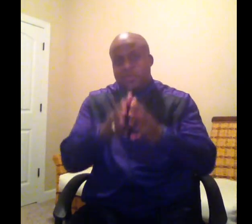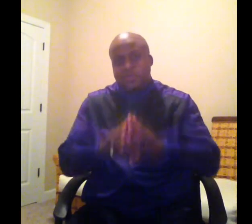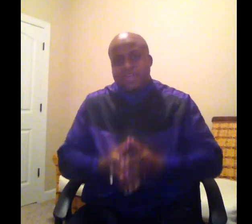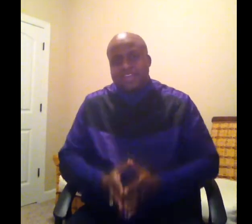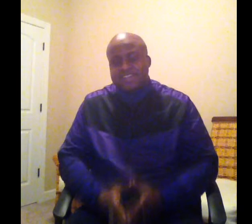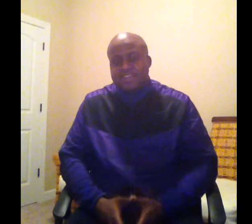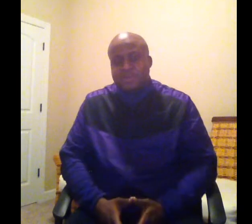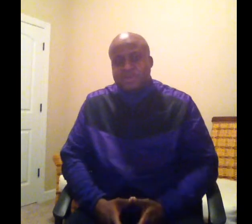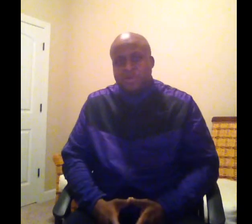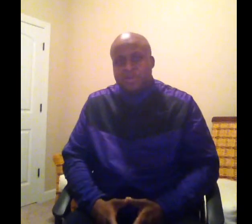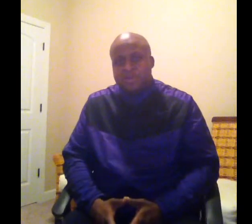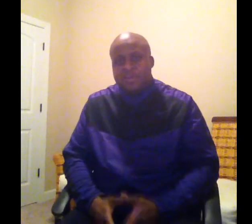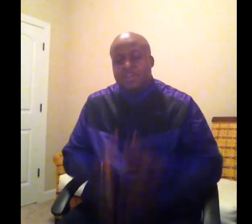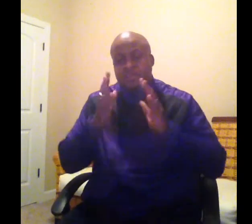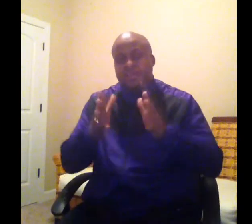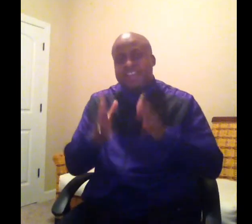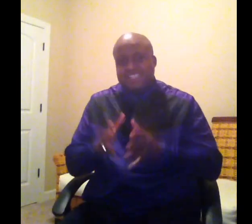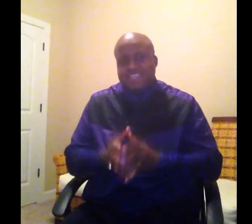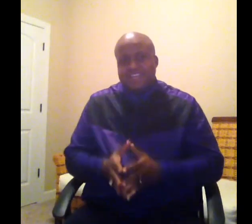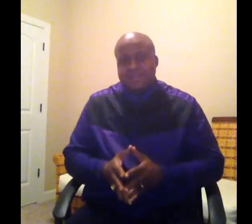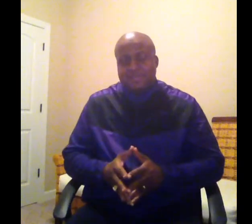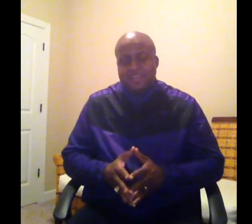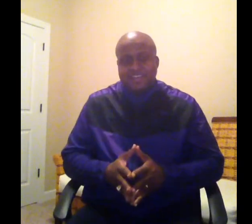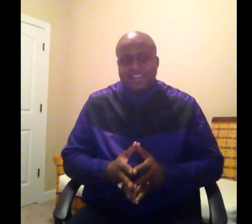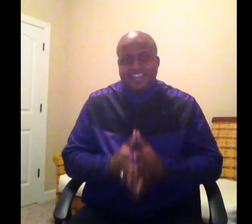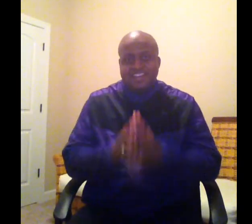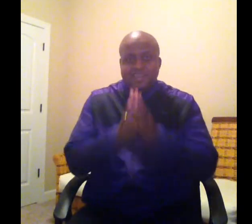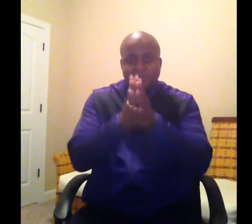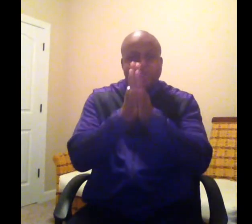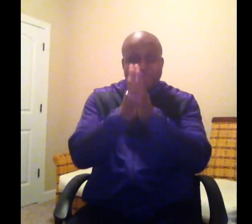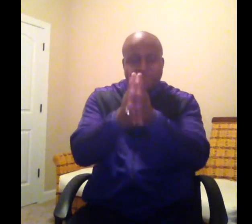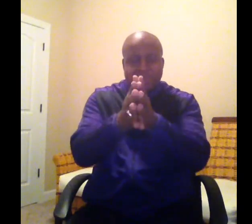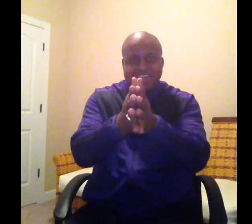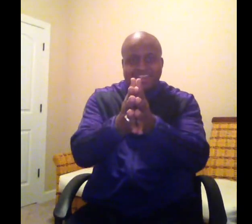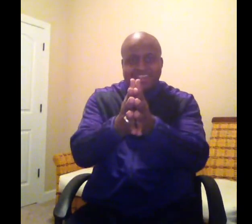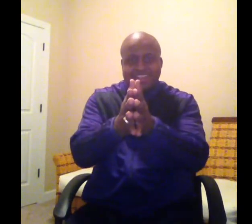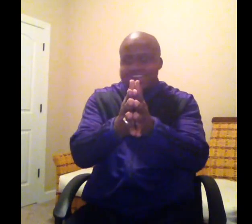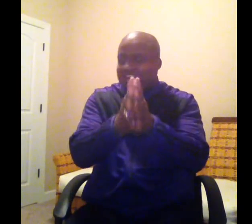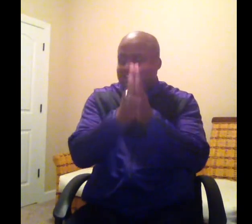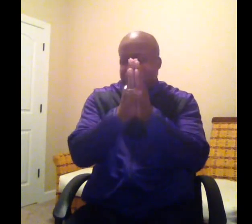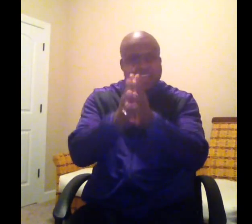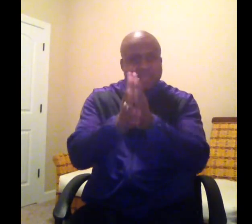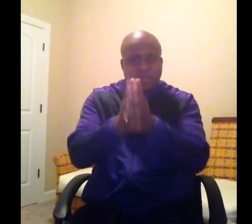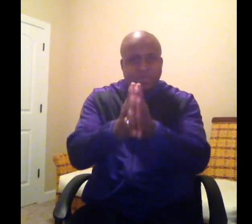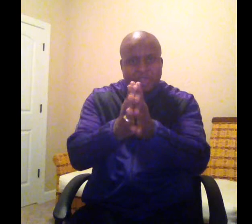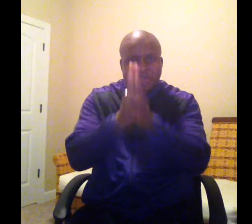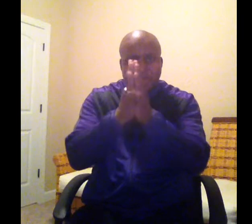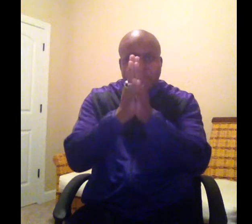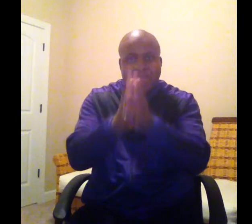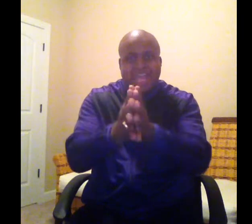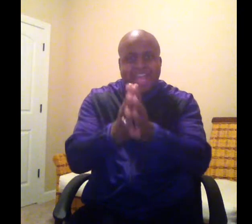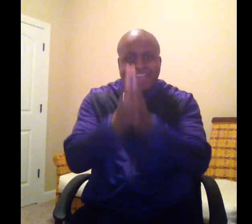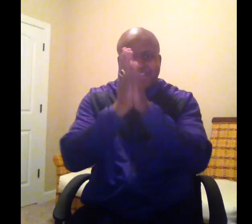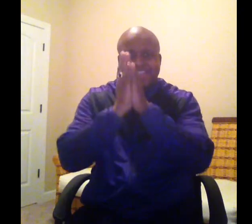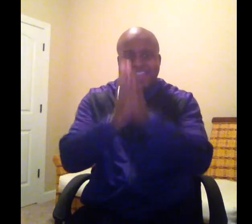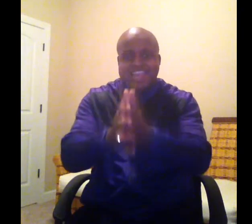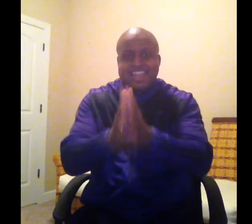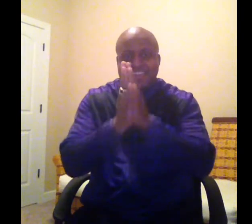are backed into a corner. Many times you can be blessed even when you're backed into